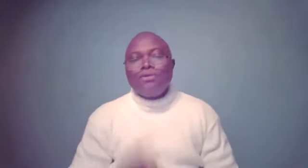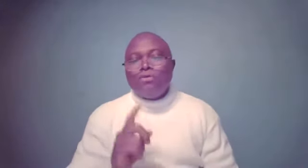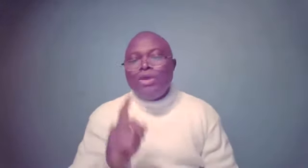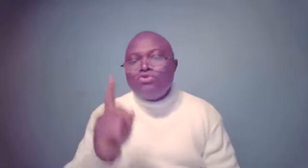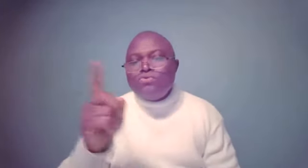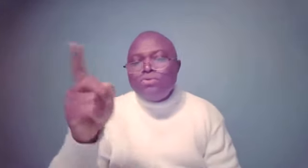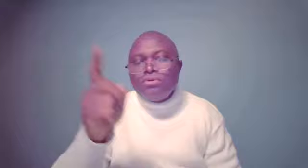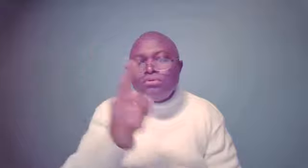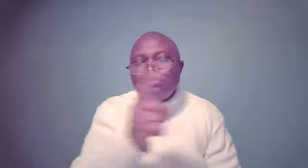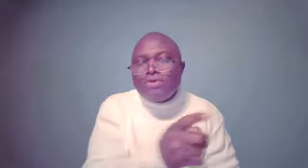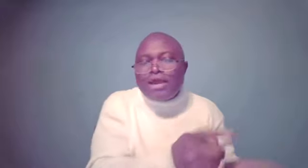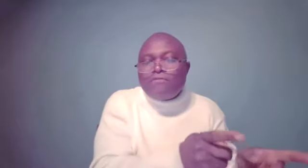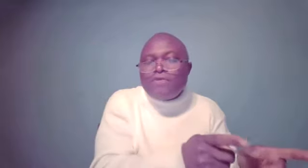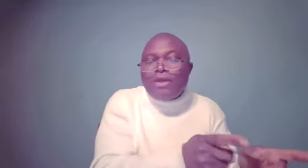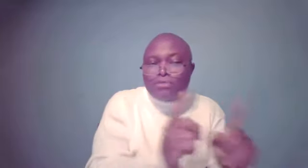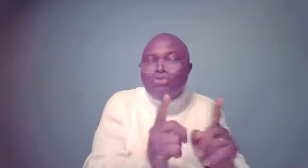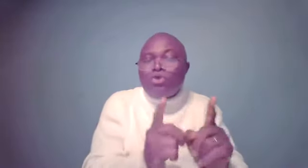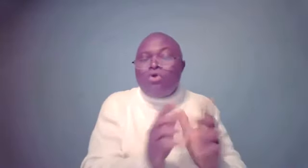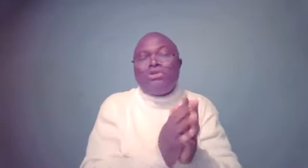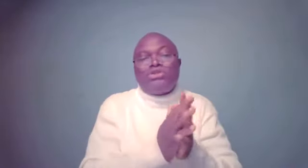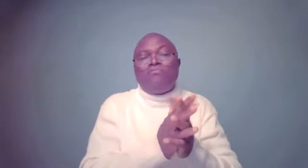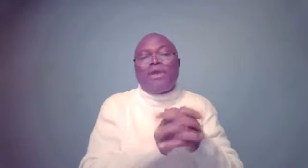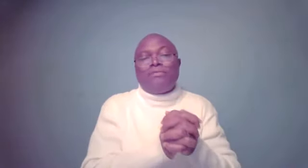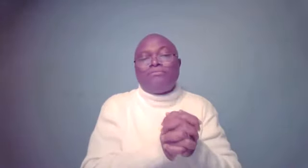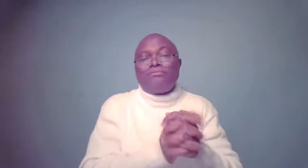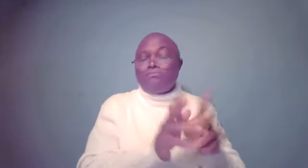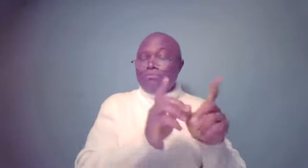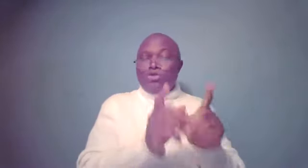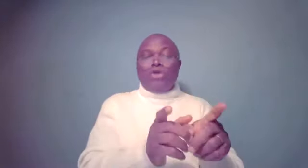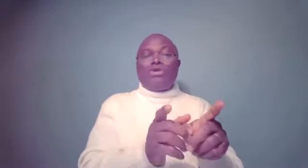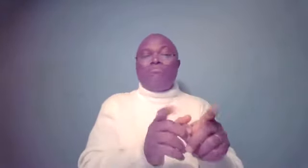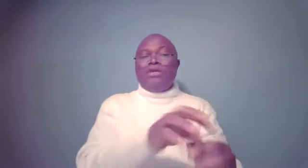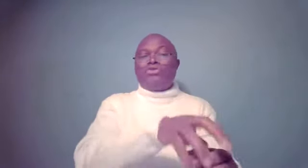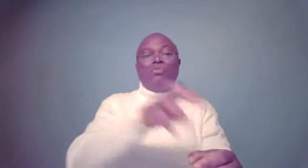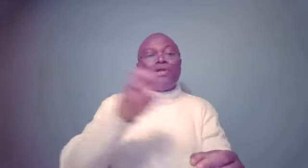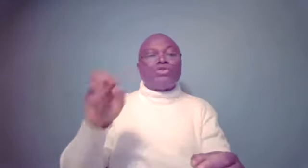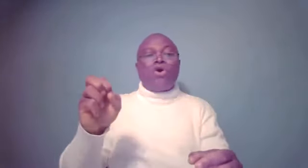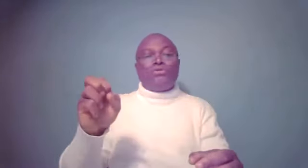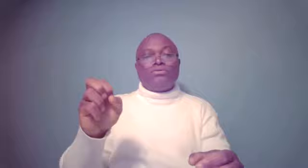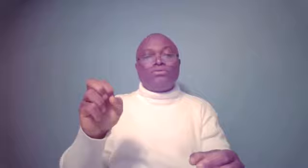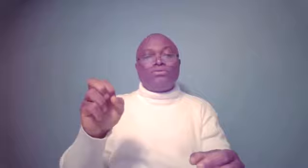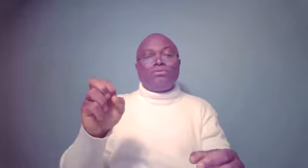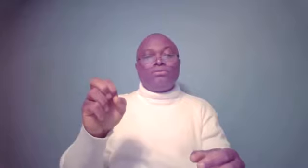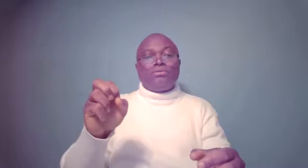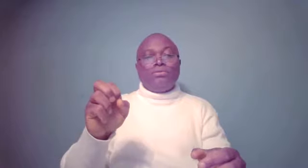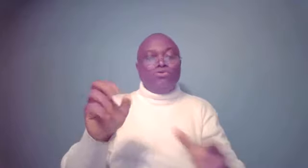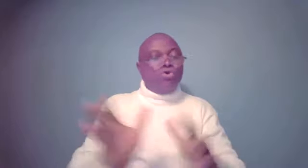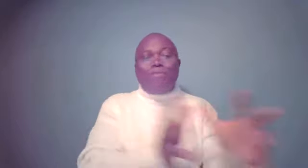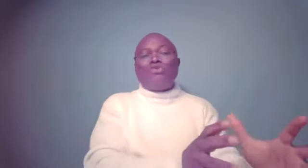When you get out of here, he told the chief baker, your dream means you'll be restored. You'll go back to